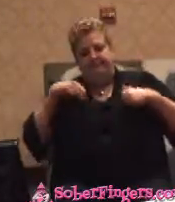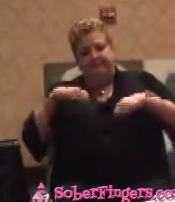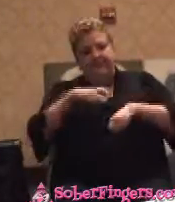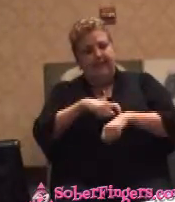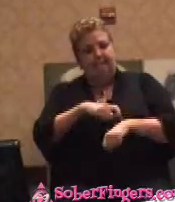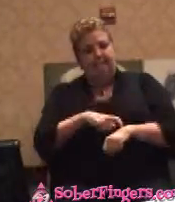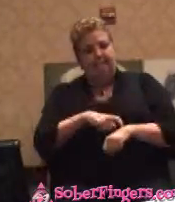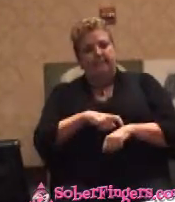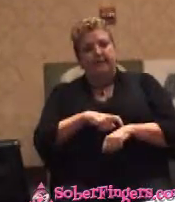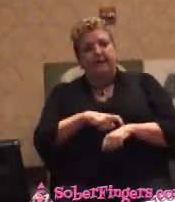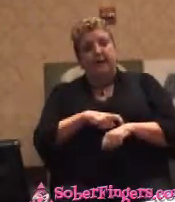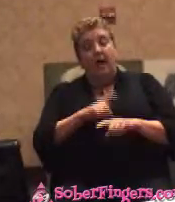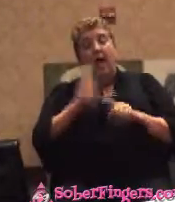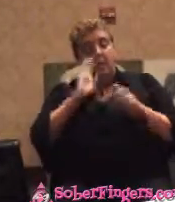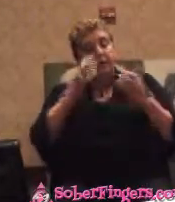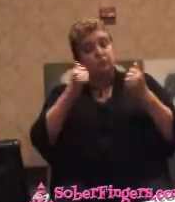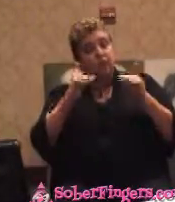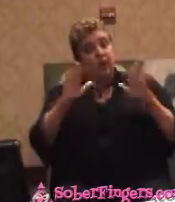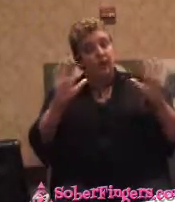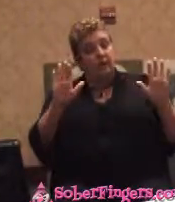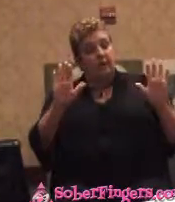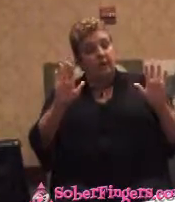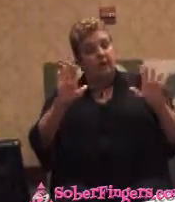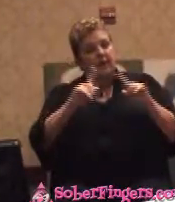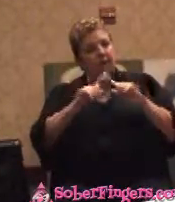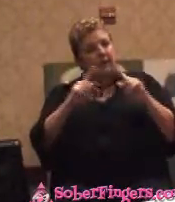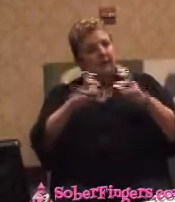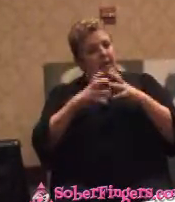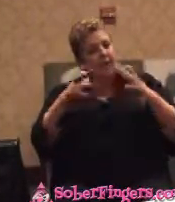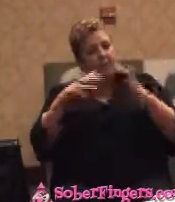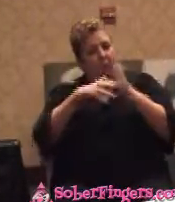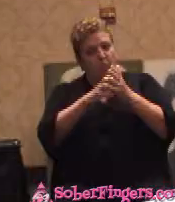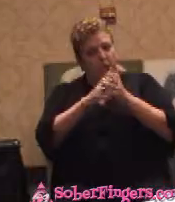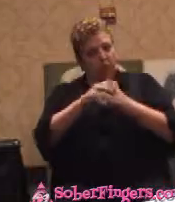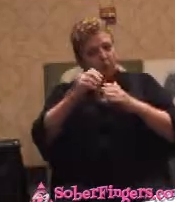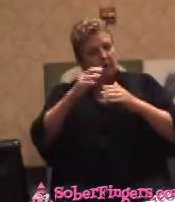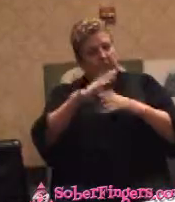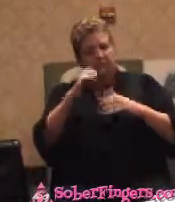She said, I'm going to try. But I'm a lot weaker and a lot sicker than I've ever been before in my life.